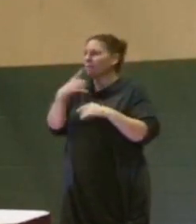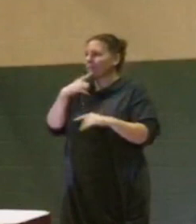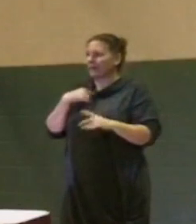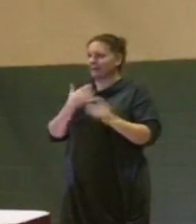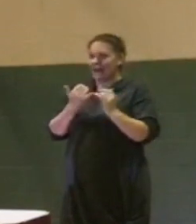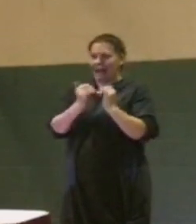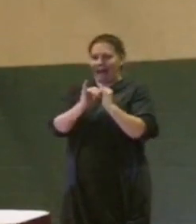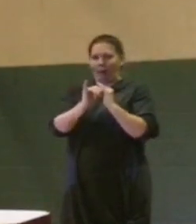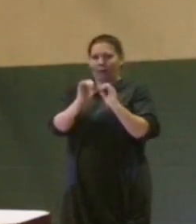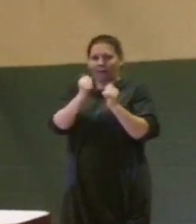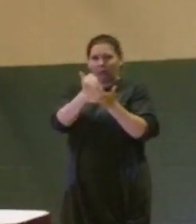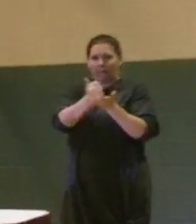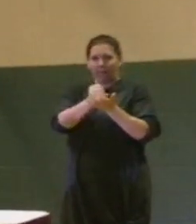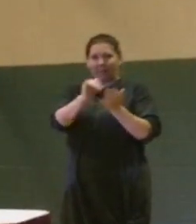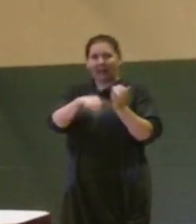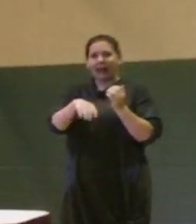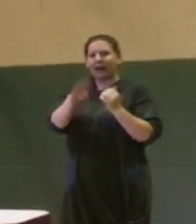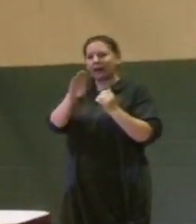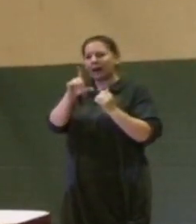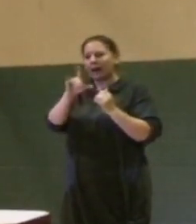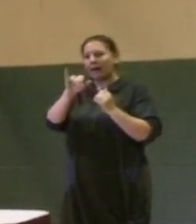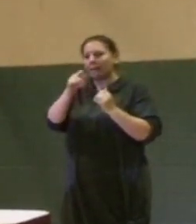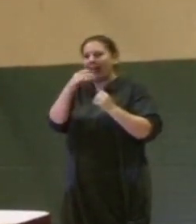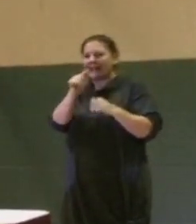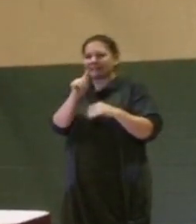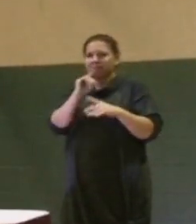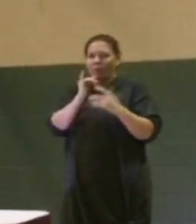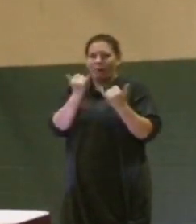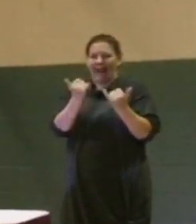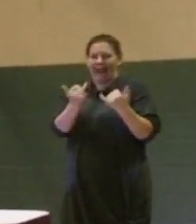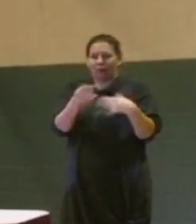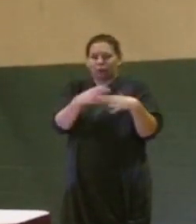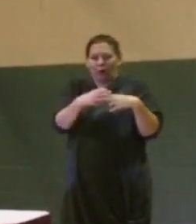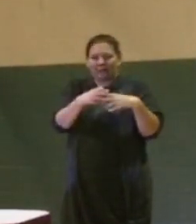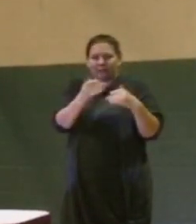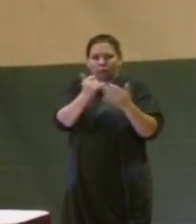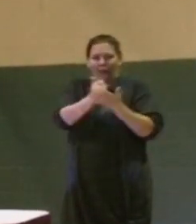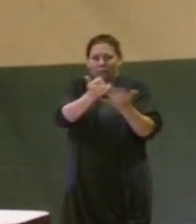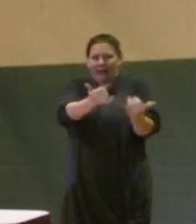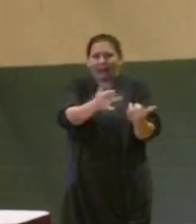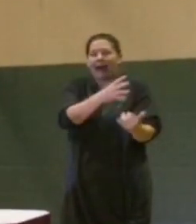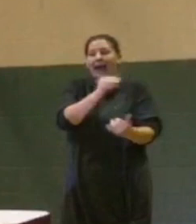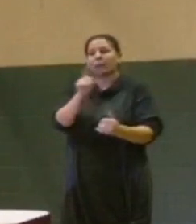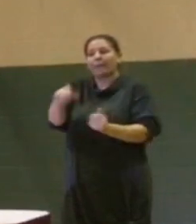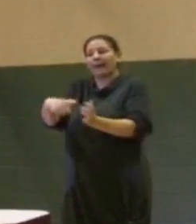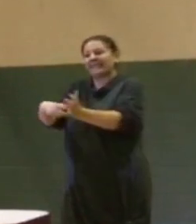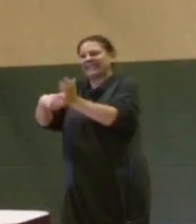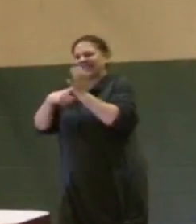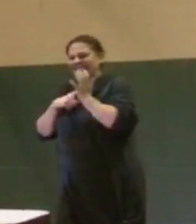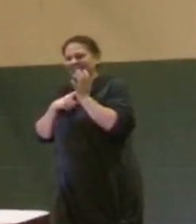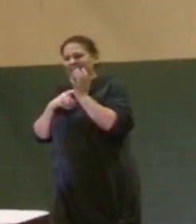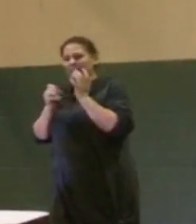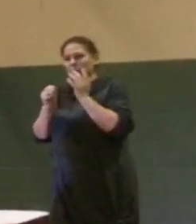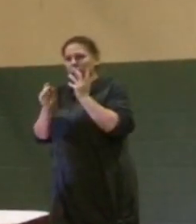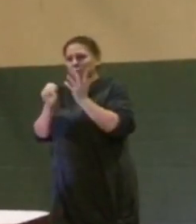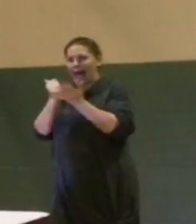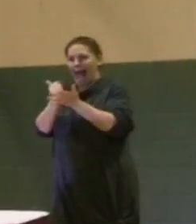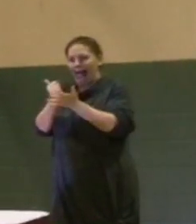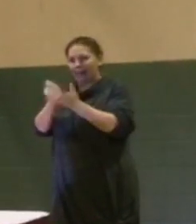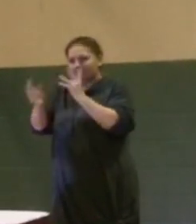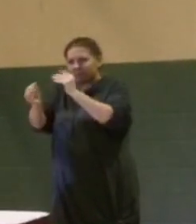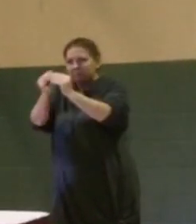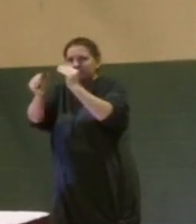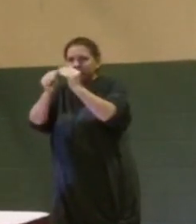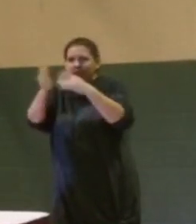done to effectively address blight in the short term and what must be done to conquer urban decay and